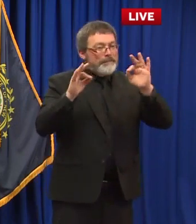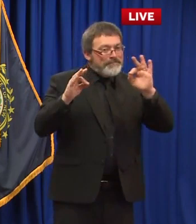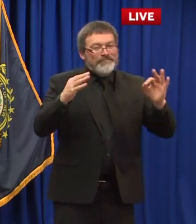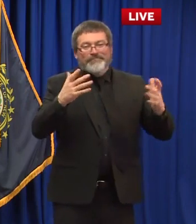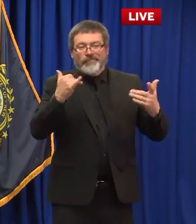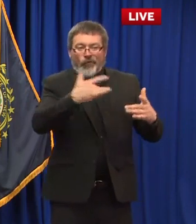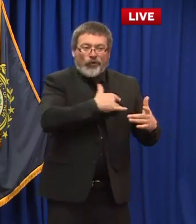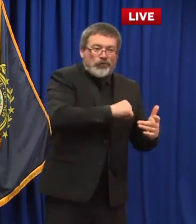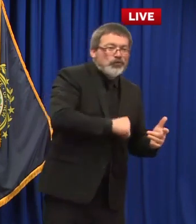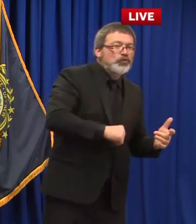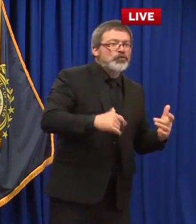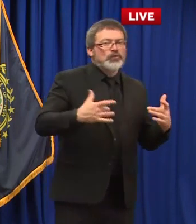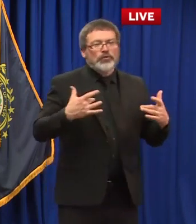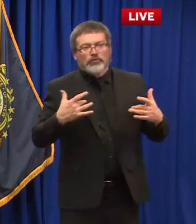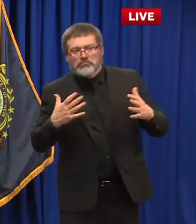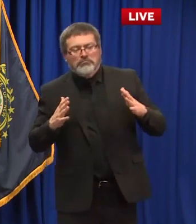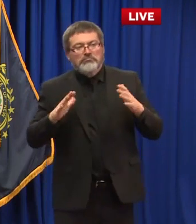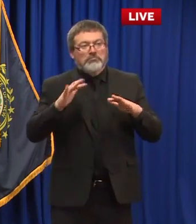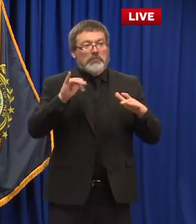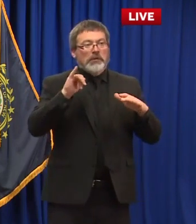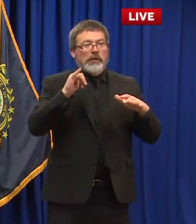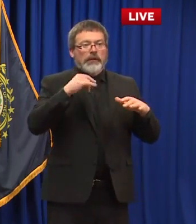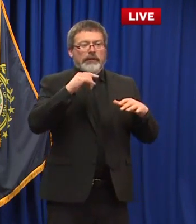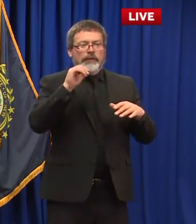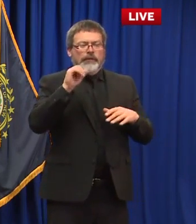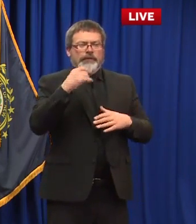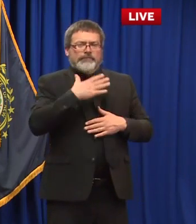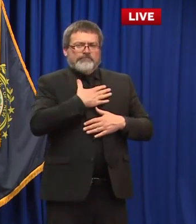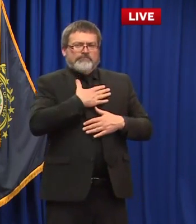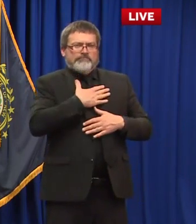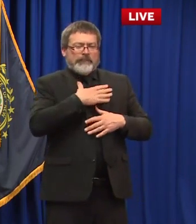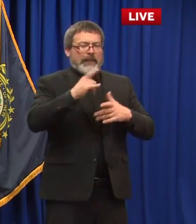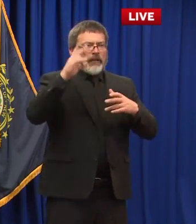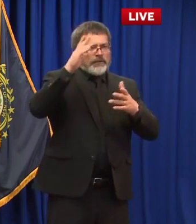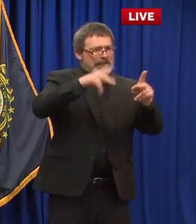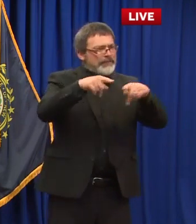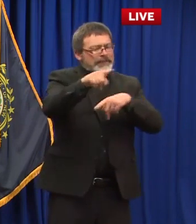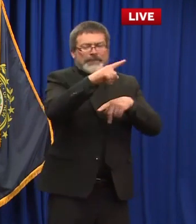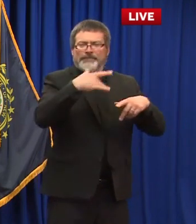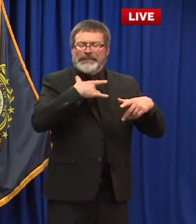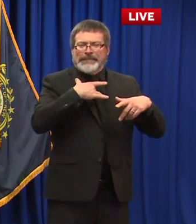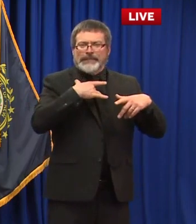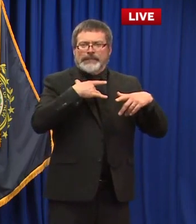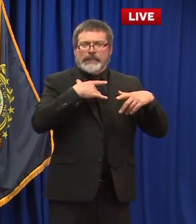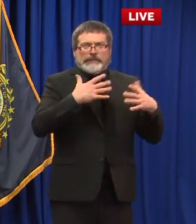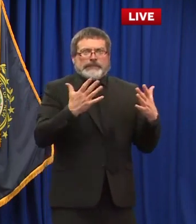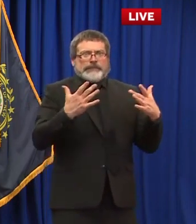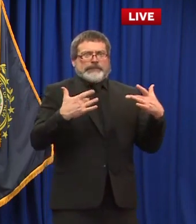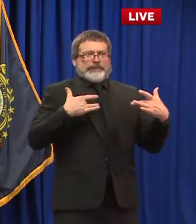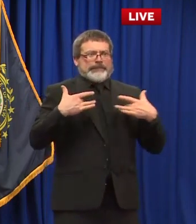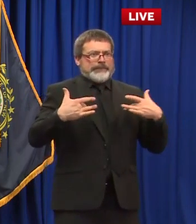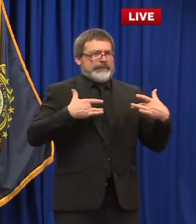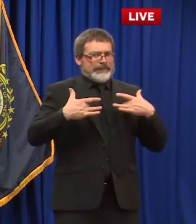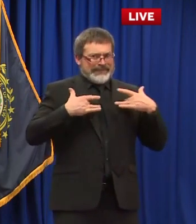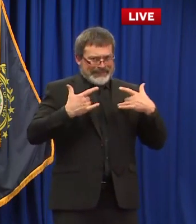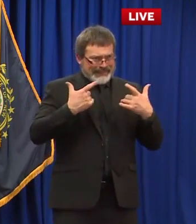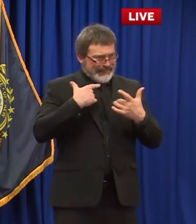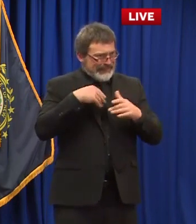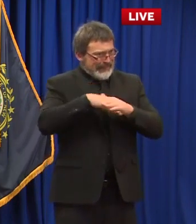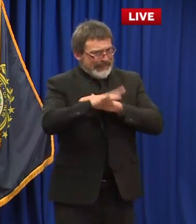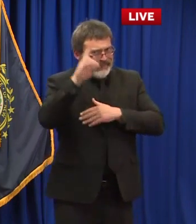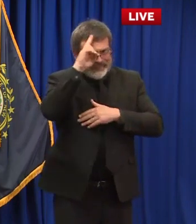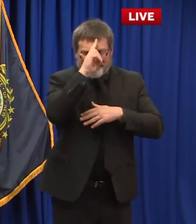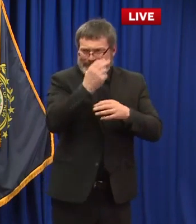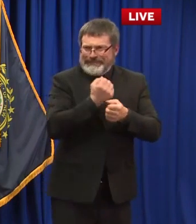uh hospitals have all the ability to test they're incredibly safe if you need a surgery if you need a procedure please go in see your doctor see your